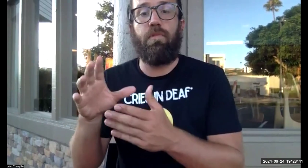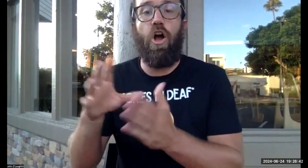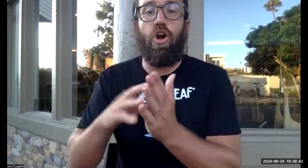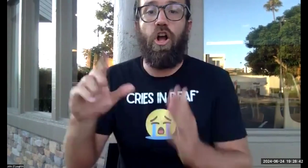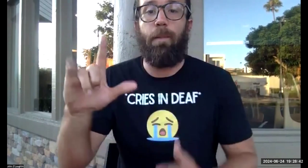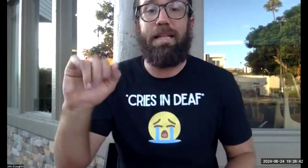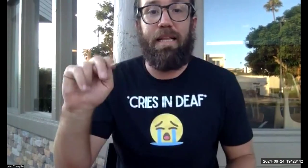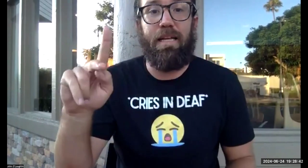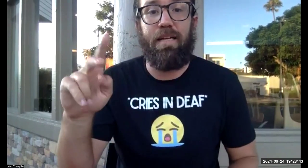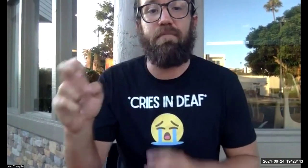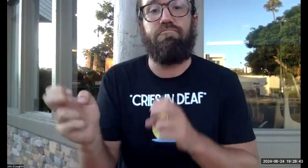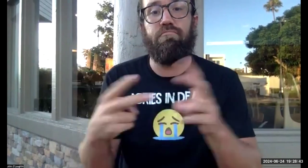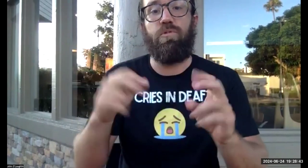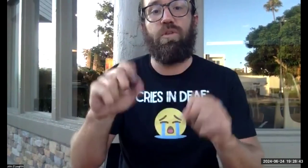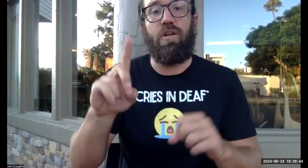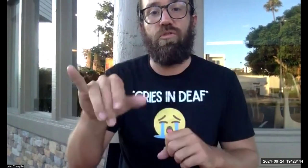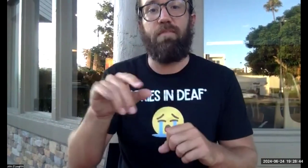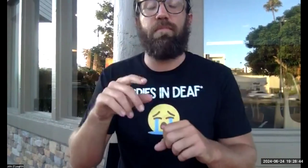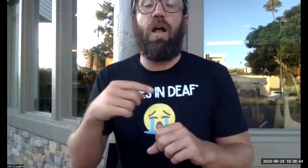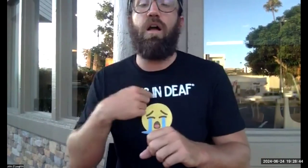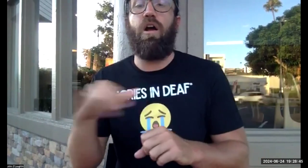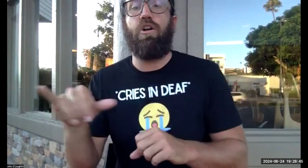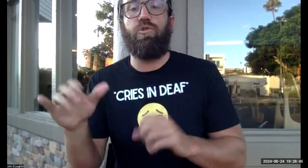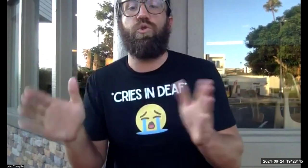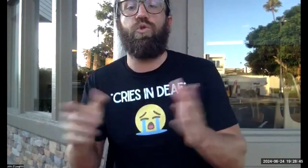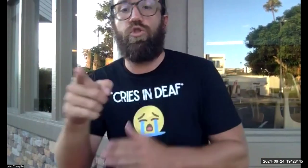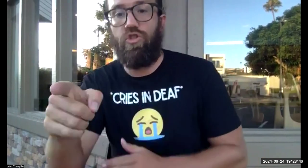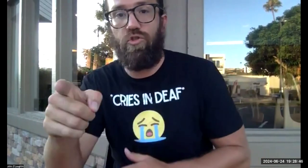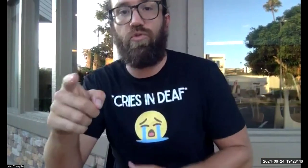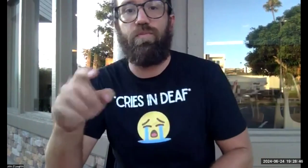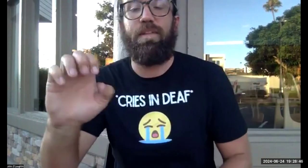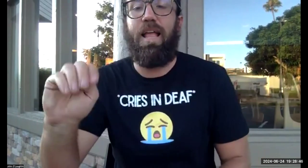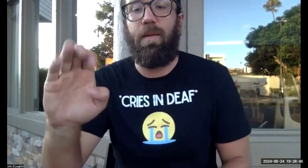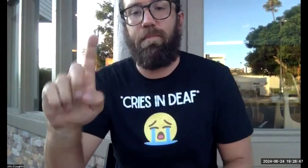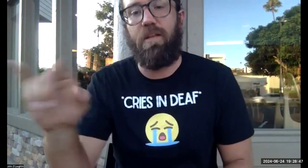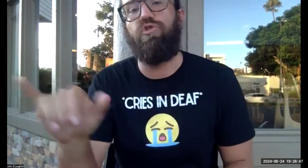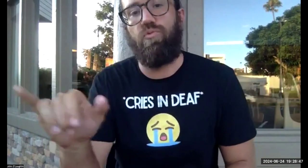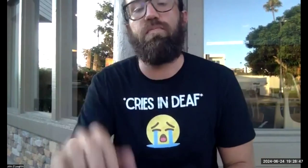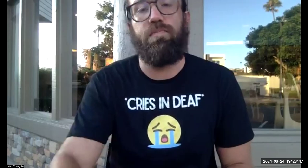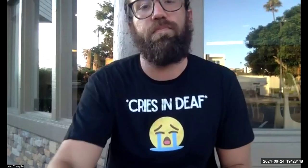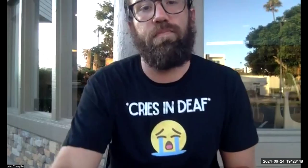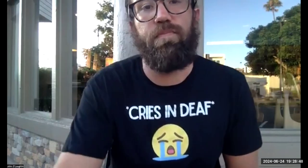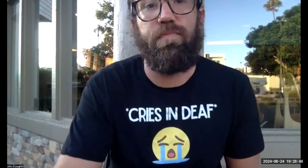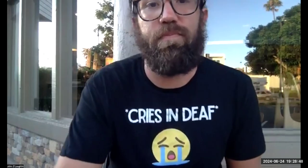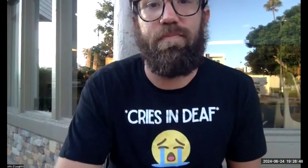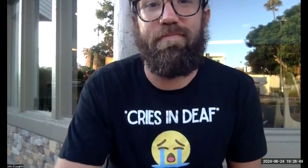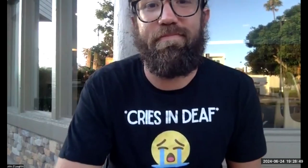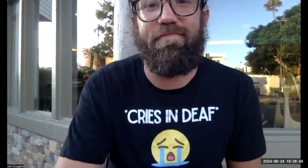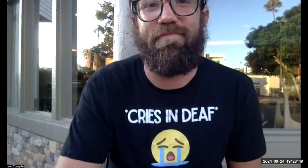Oh, yes. You can copy the link and also post that. And I encourage you to embed it as